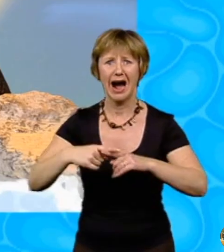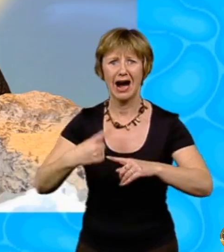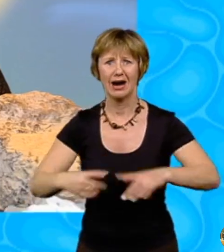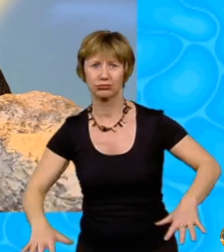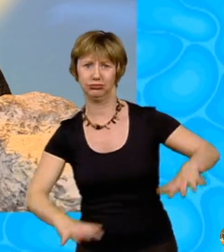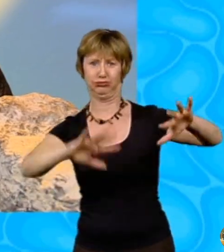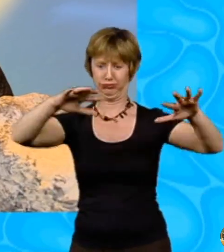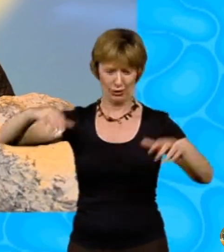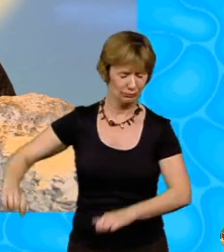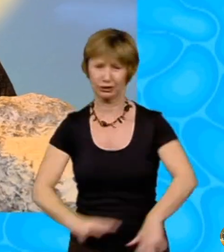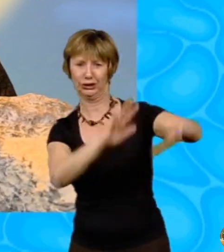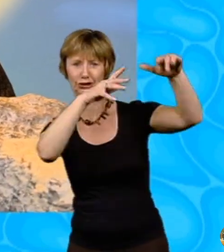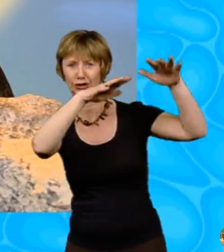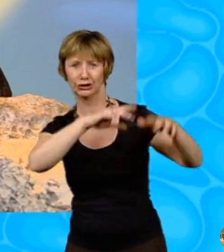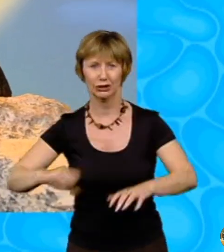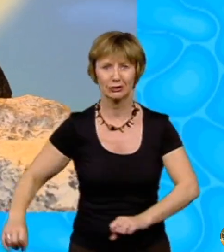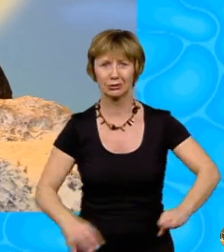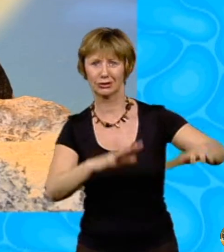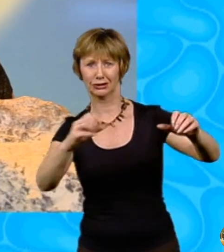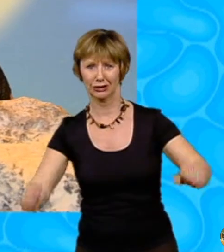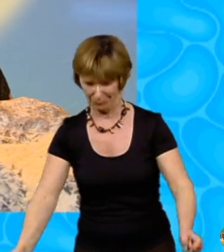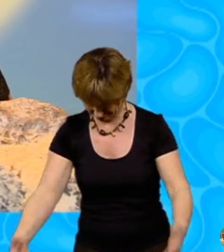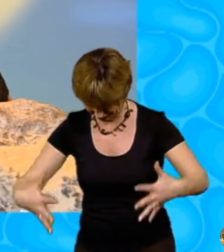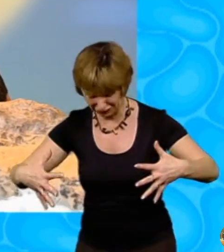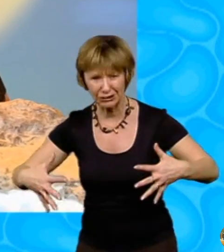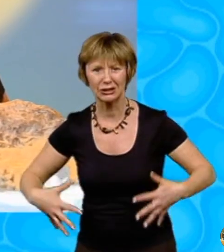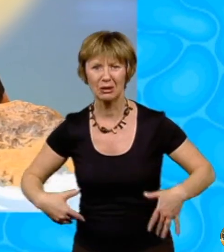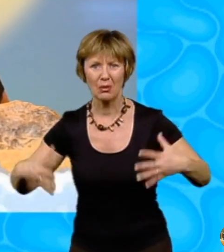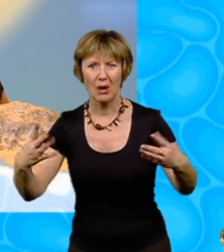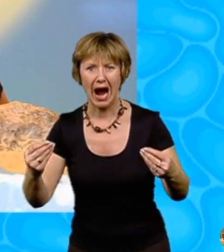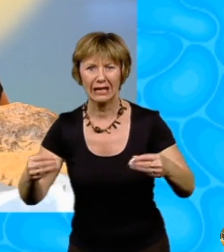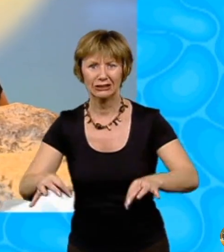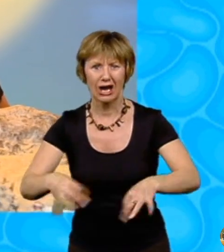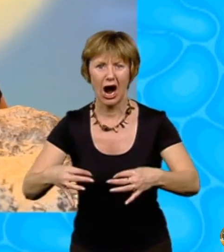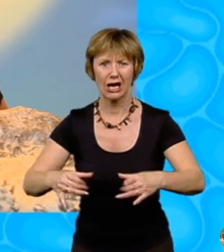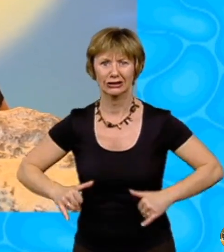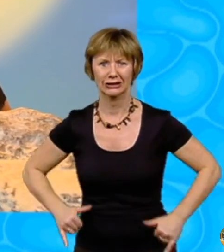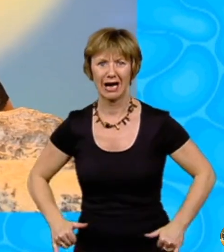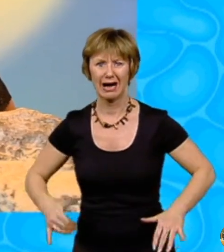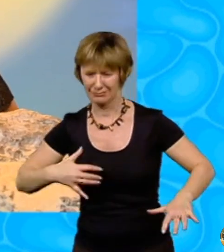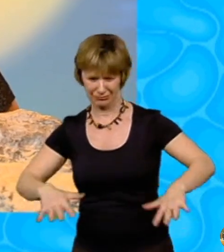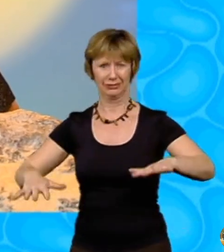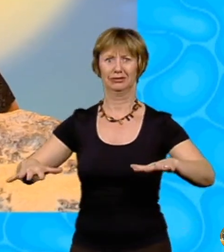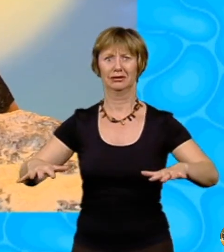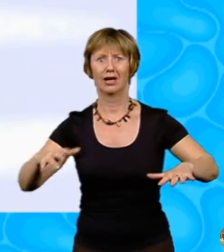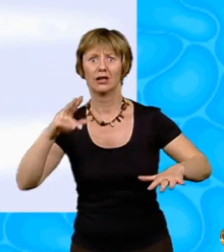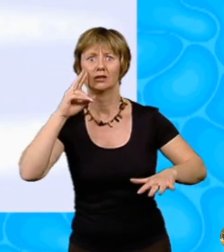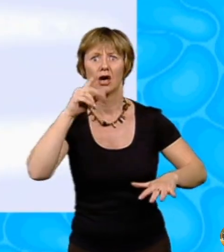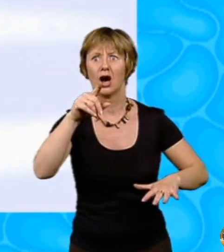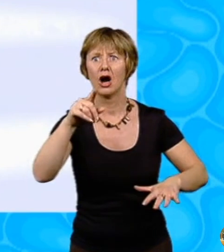against the rocks I was standing on, spraying up onto my socks and skirt. As I watched, Miss Porter's shoulders began to heave up and